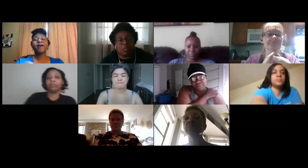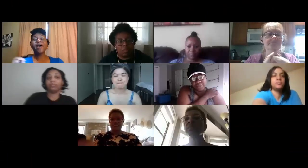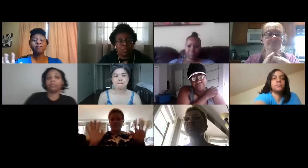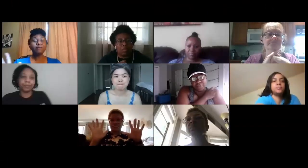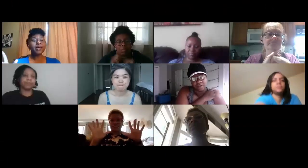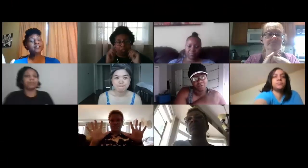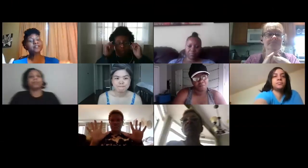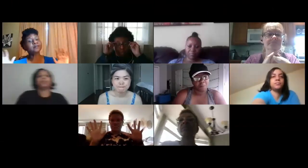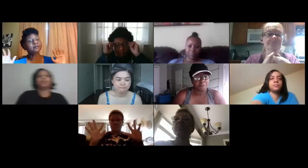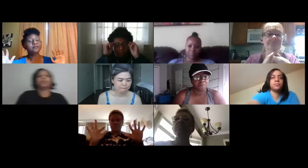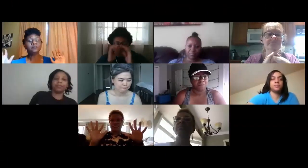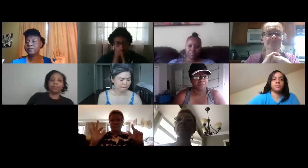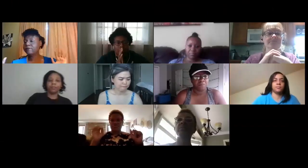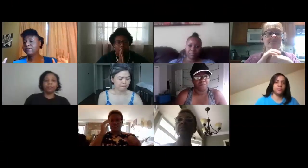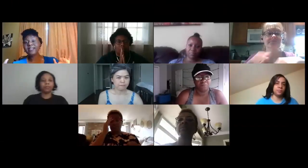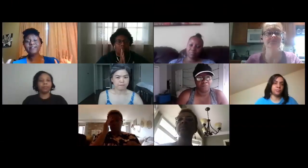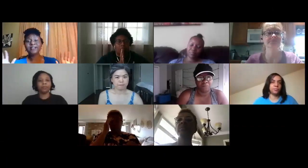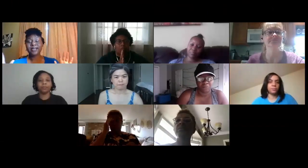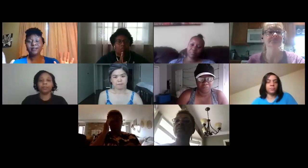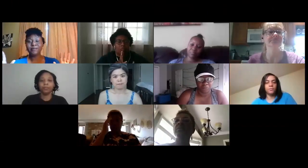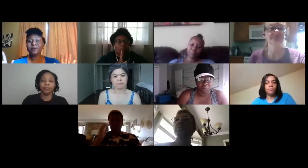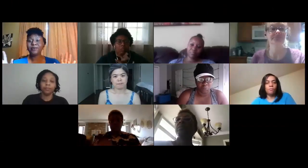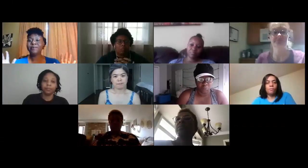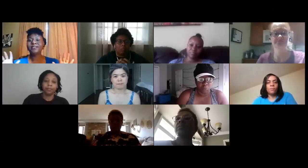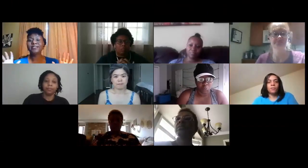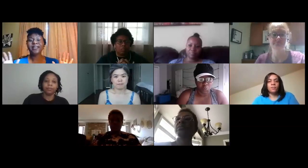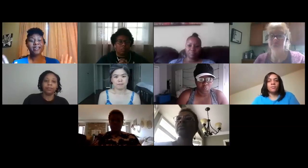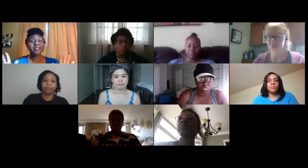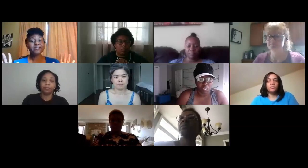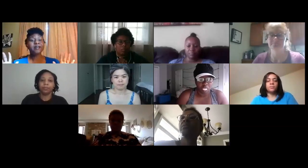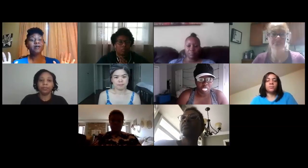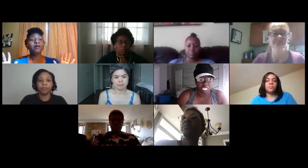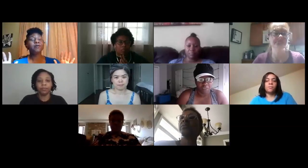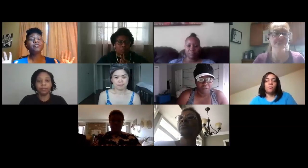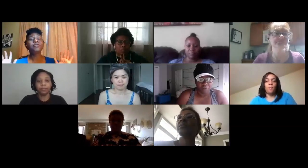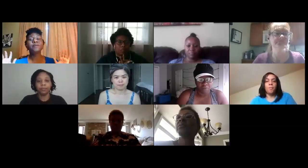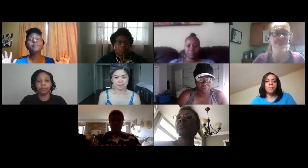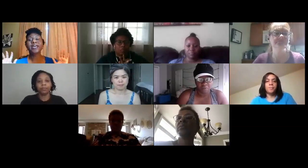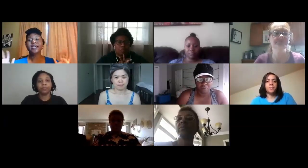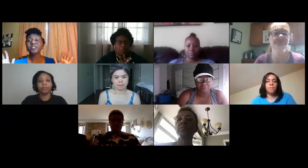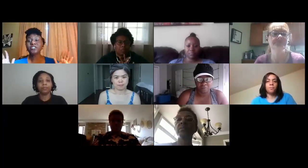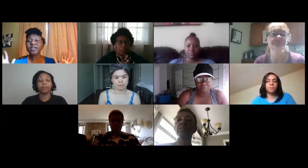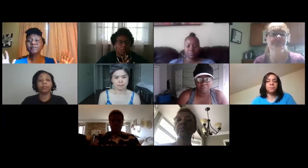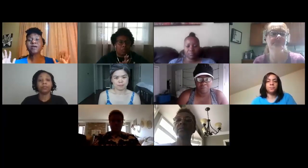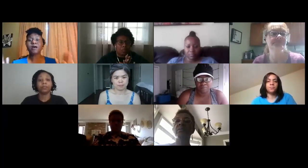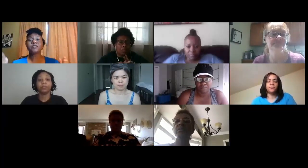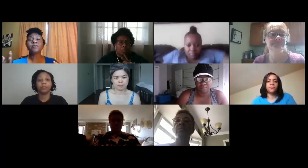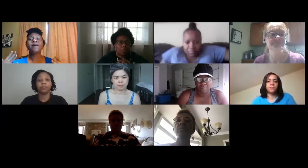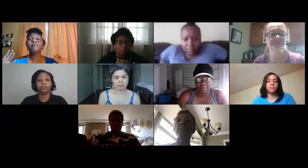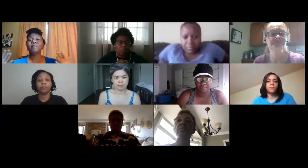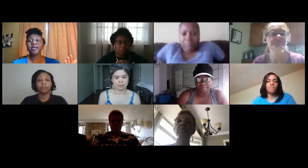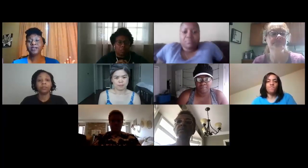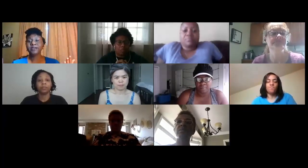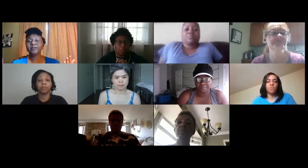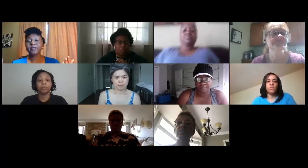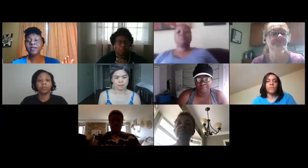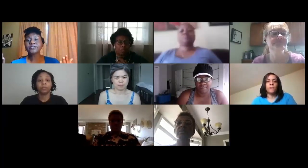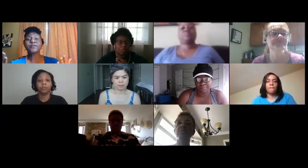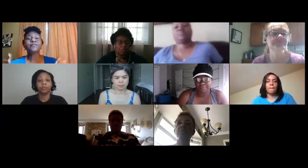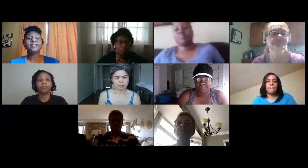alphabets don't think of it as elementary because in ASL those handshapes also have meaning so for